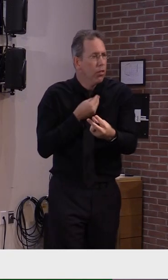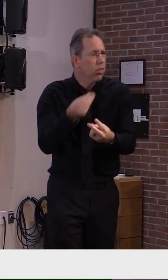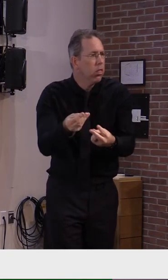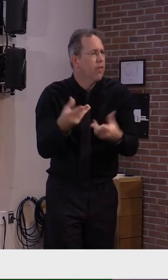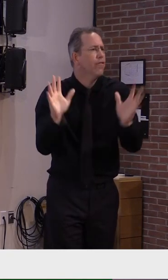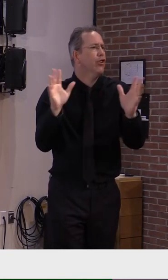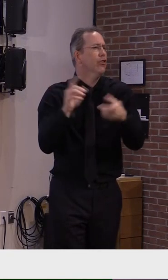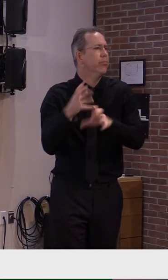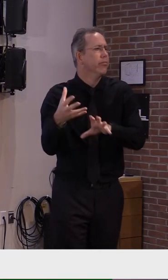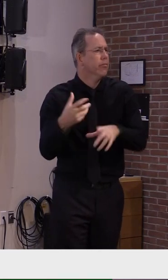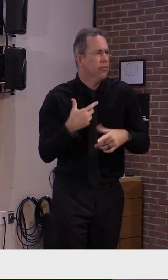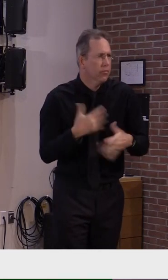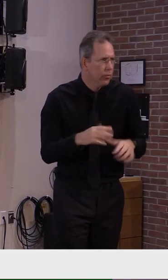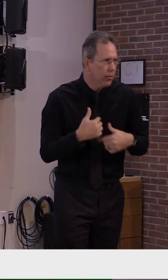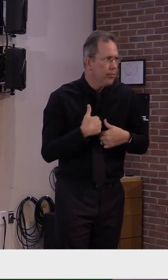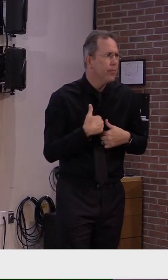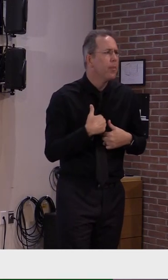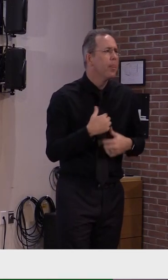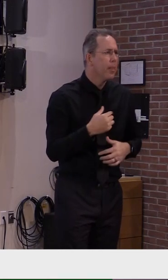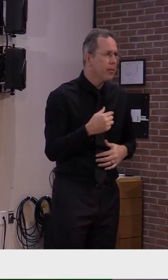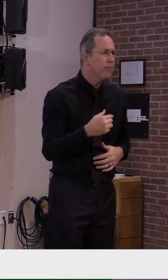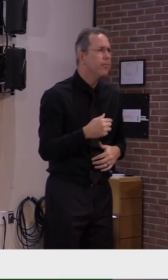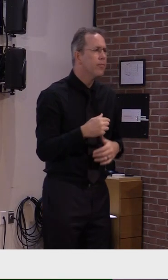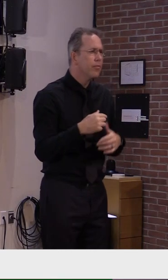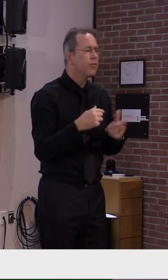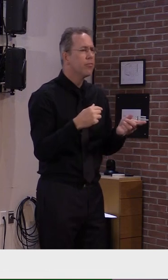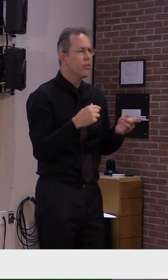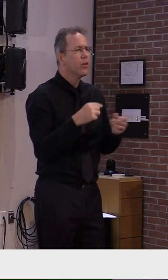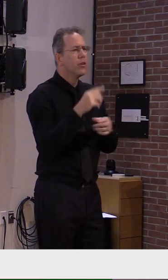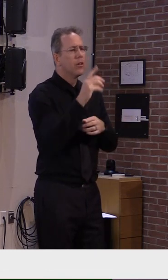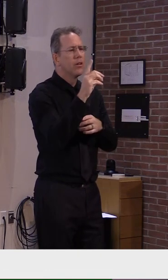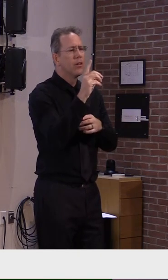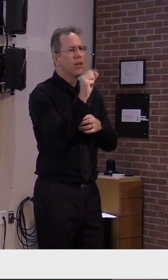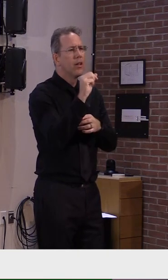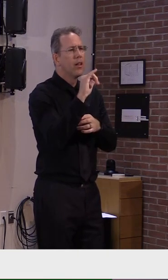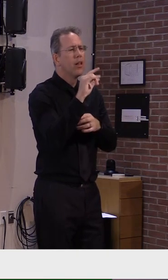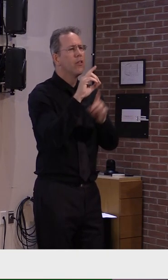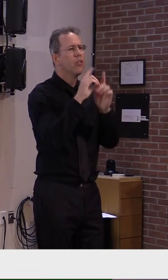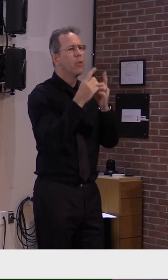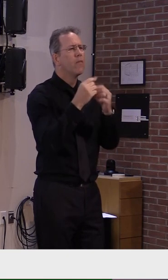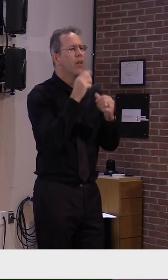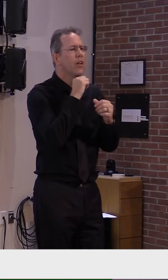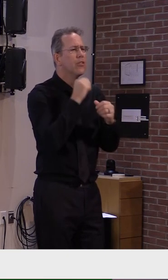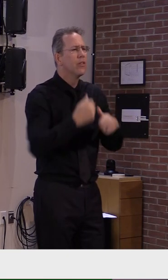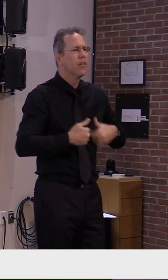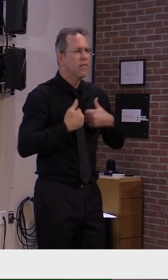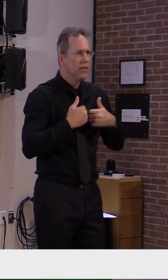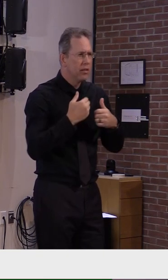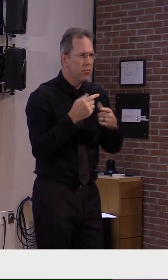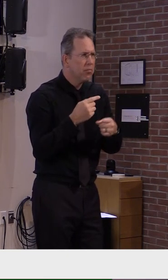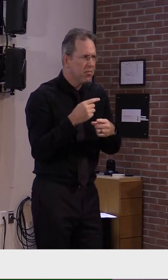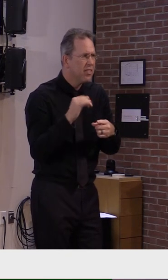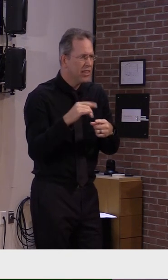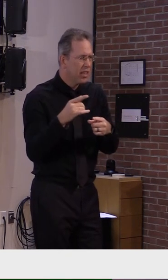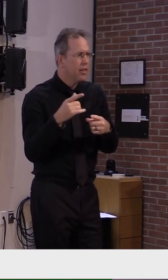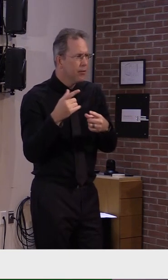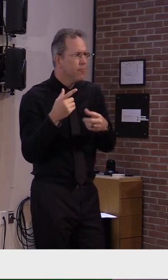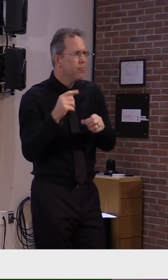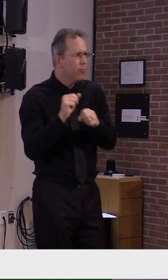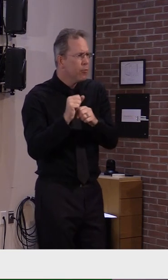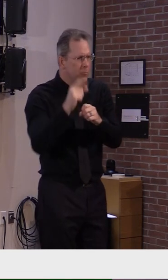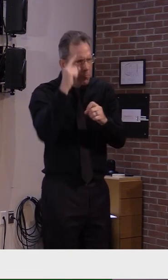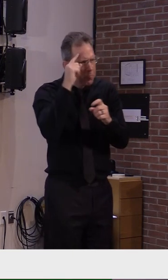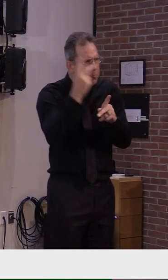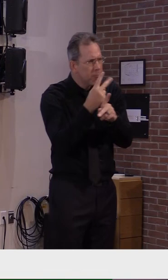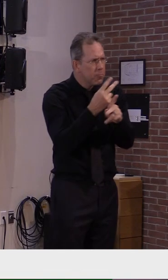through the agency that we take as many precautions as possible and still fall